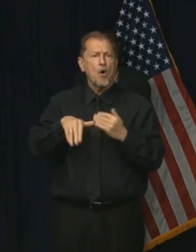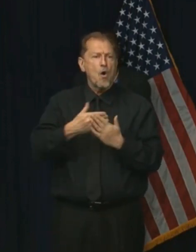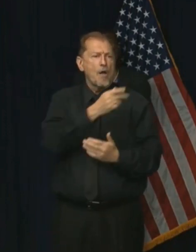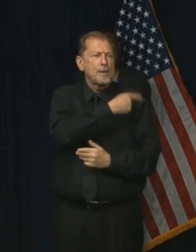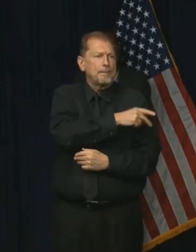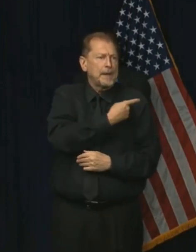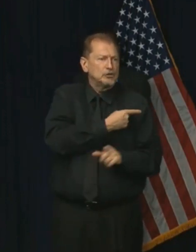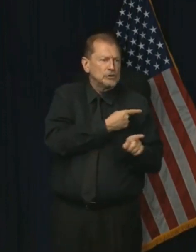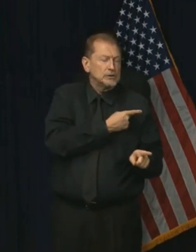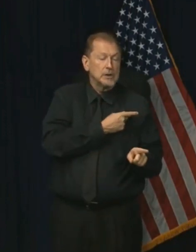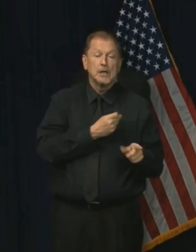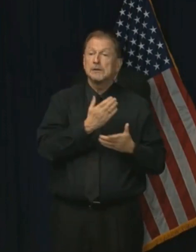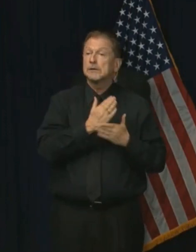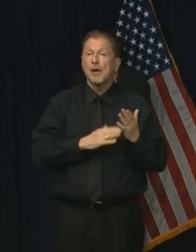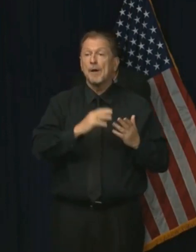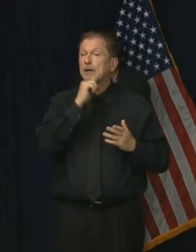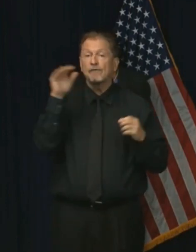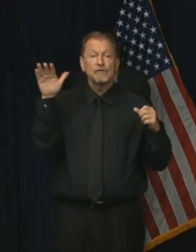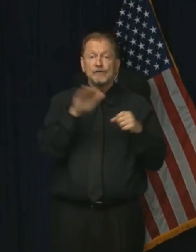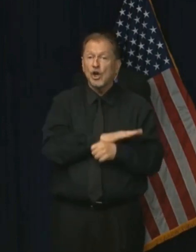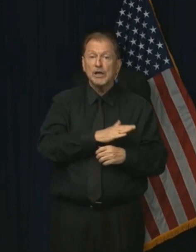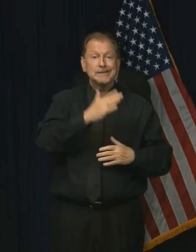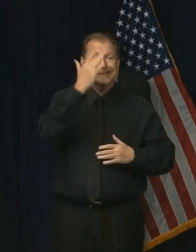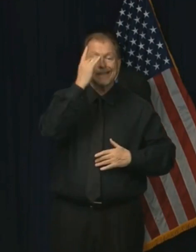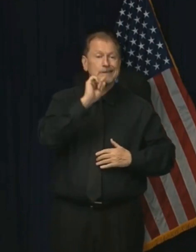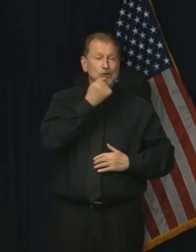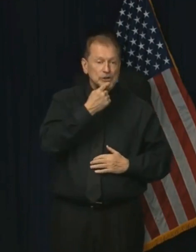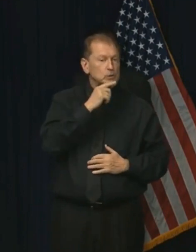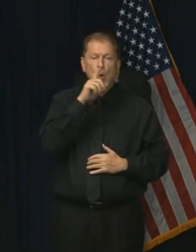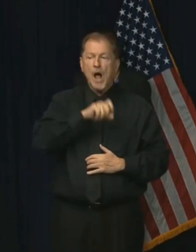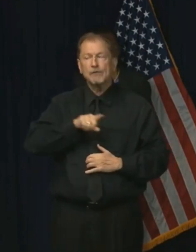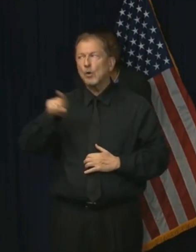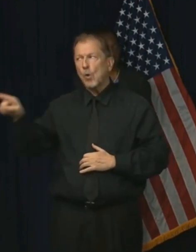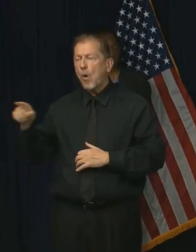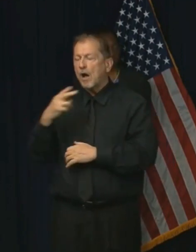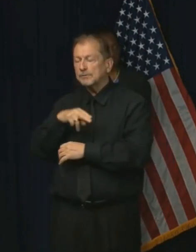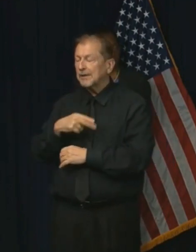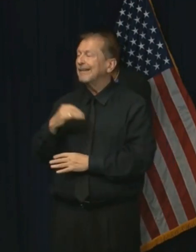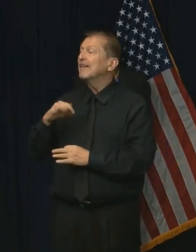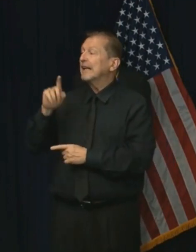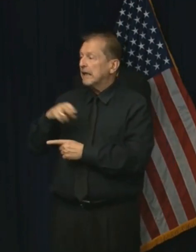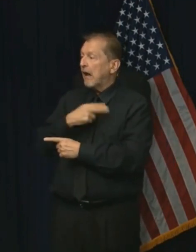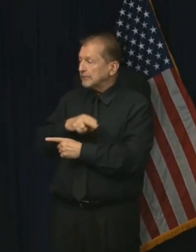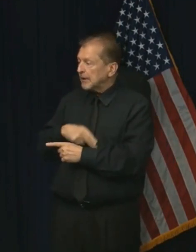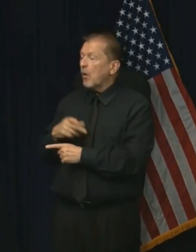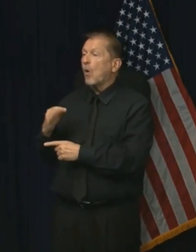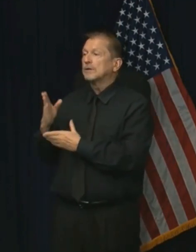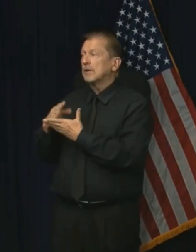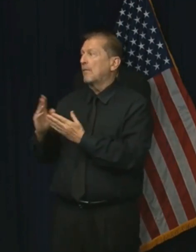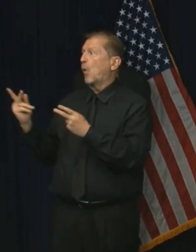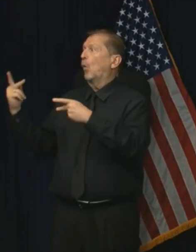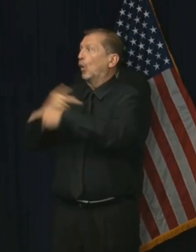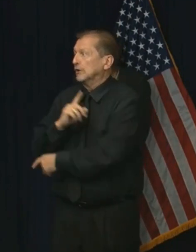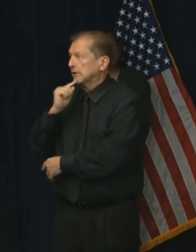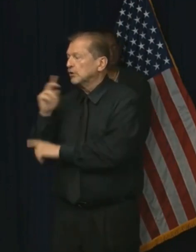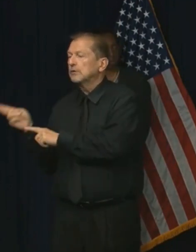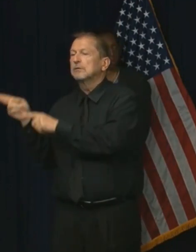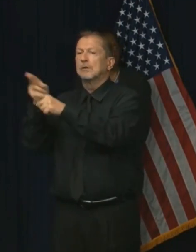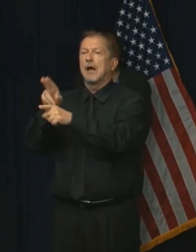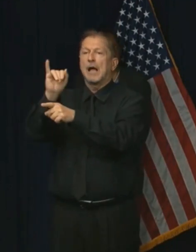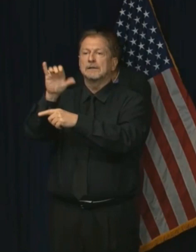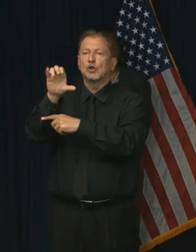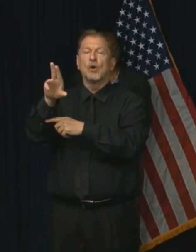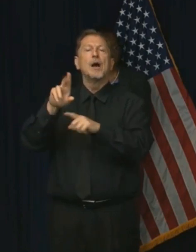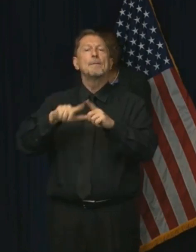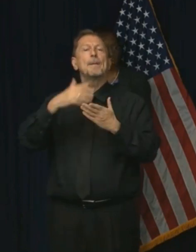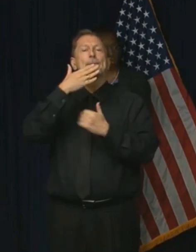at home if they don't need to be in a hospital, hospitalized if they need to be, ICU beds, and so on. But we really want people not to get this in the first place